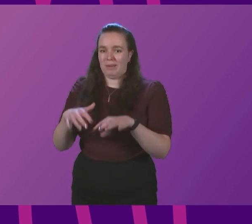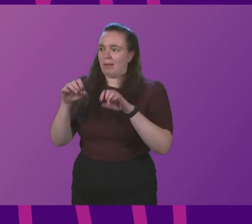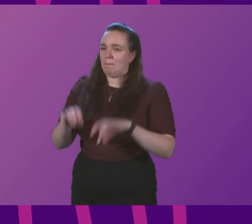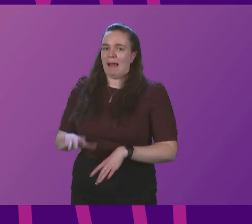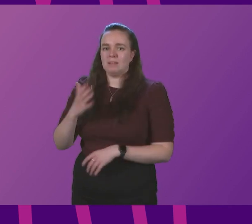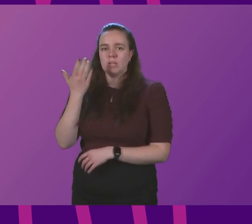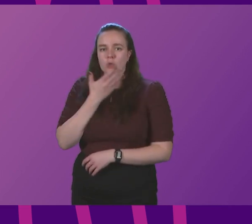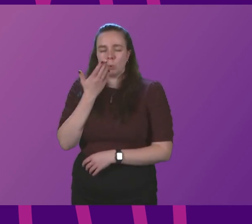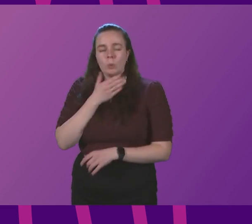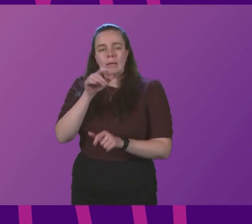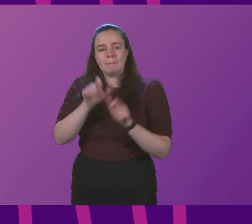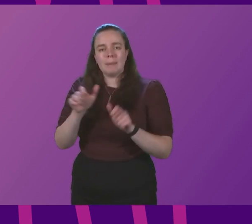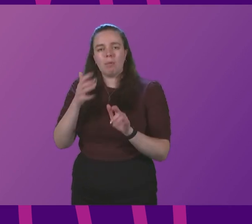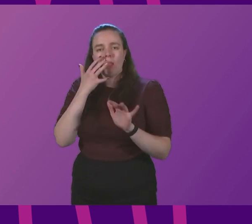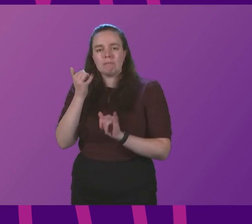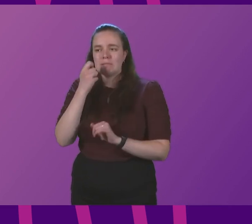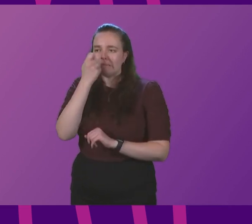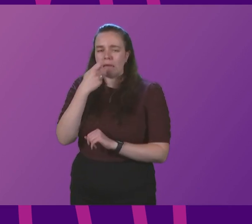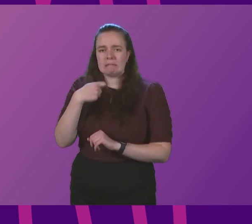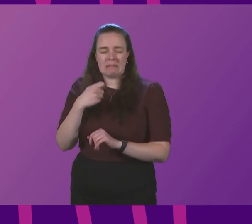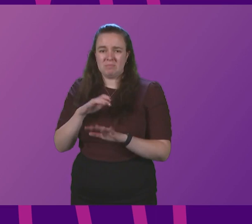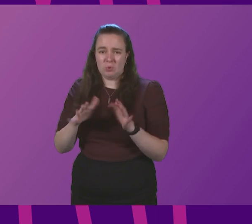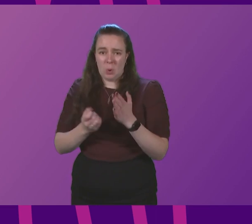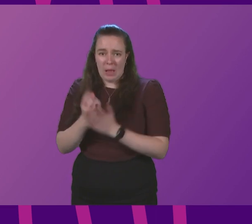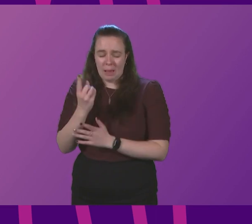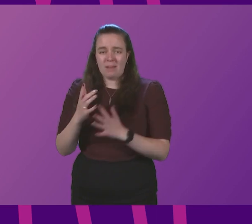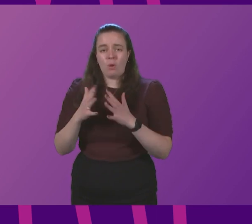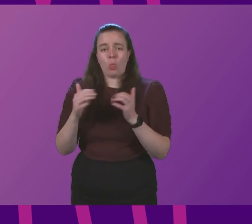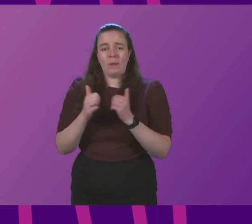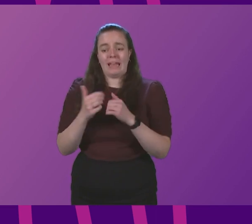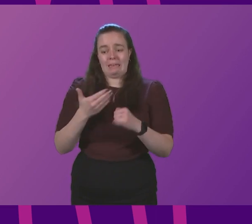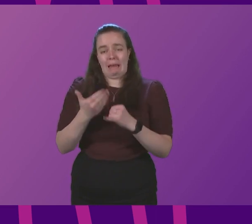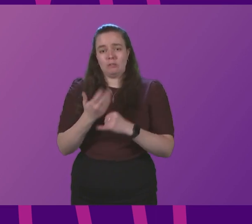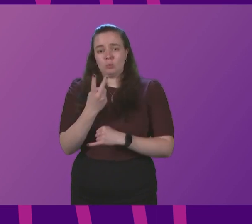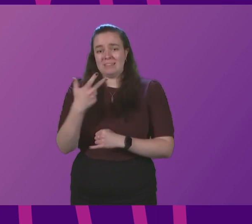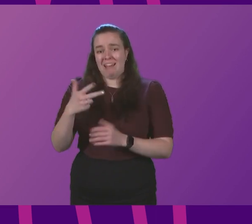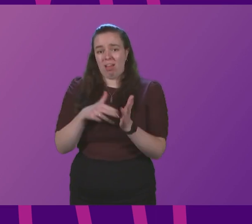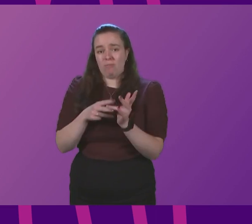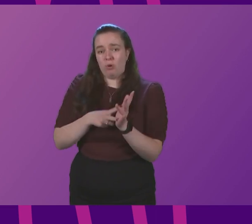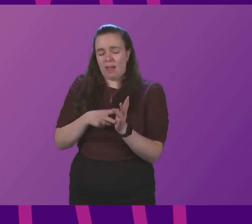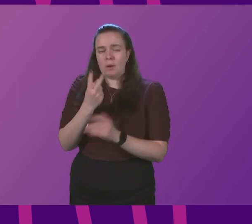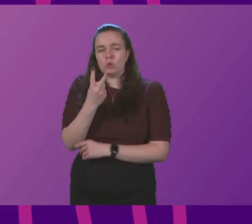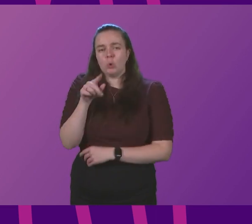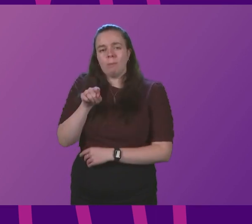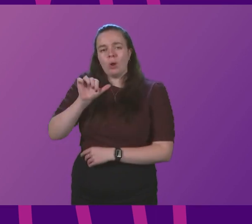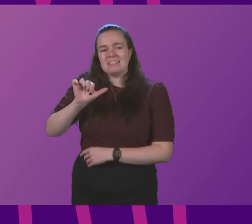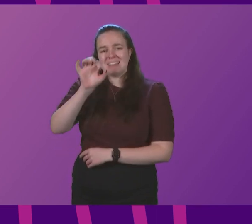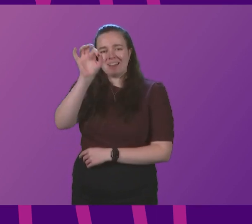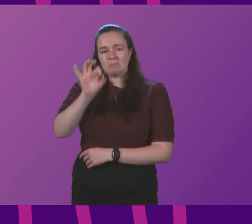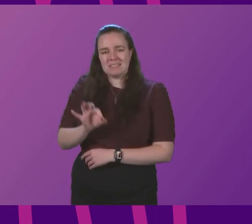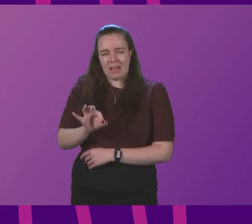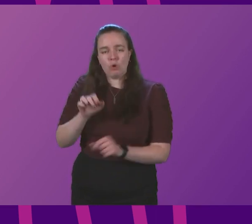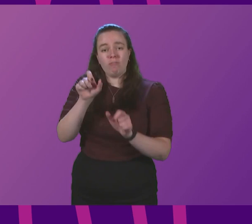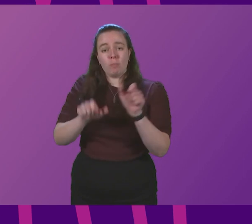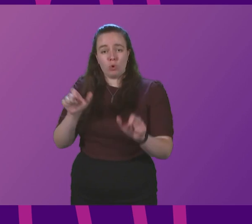Pupil testing is all but non-existent. For the week ending the 28th of November, just 2.6% of pupils, 12